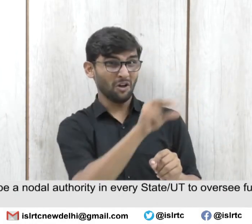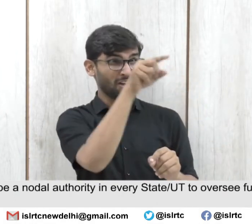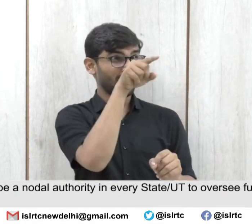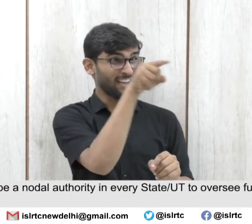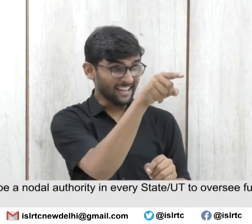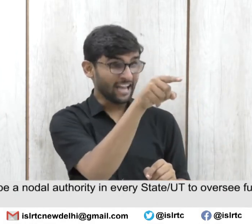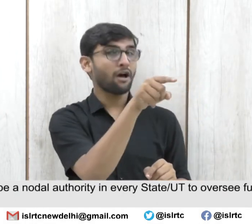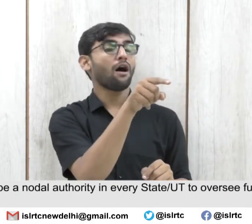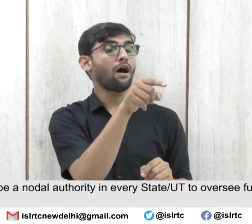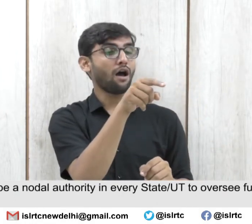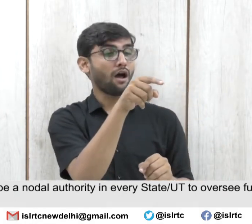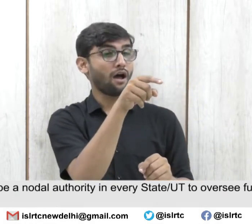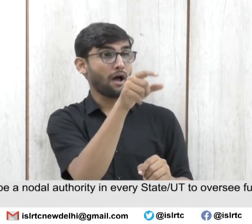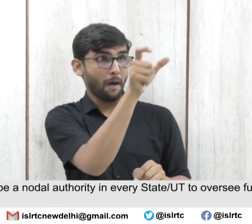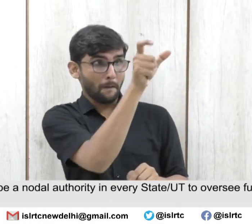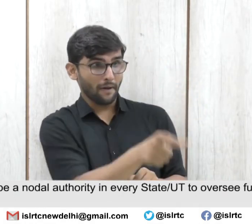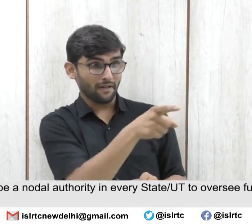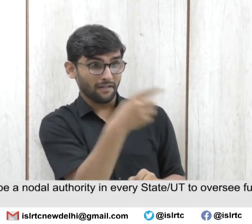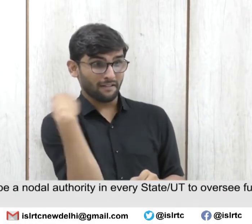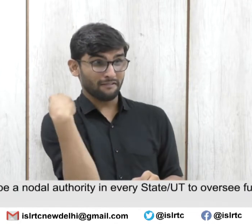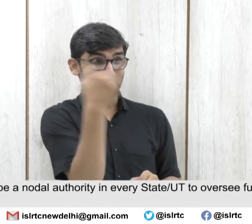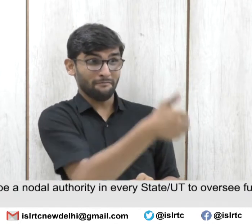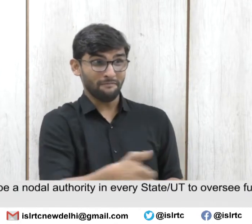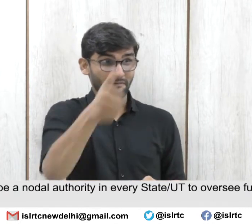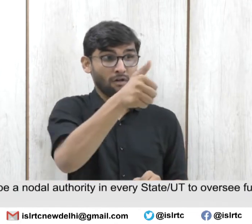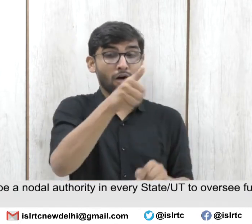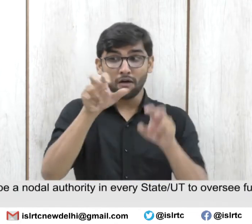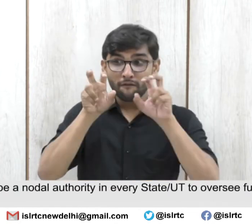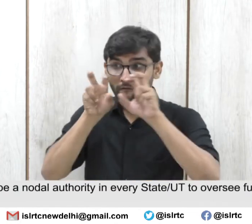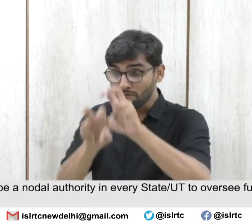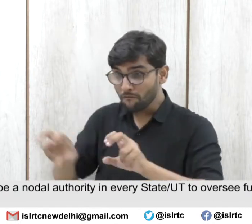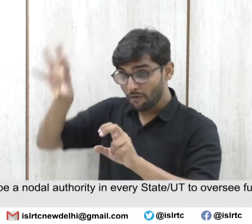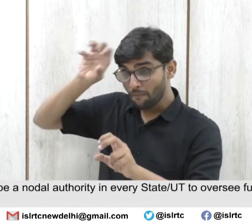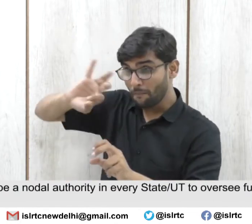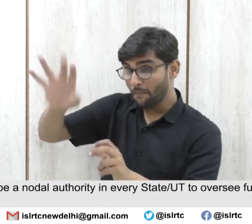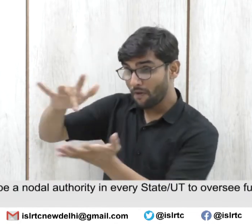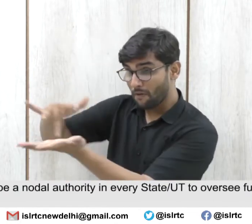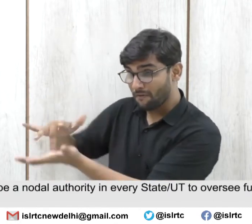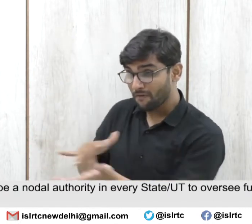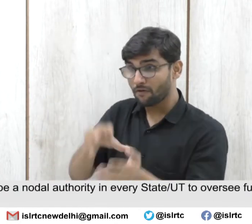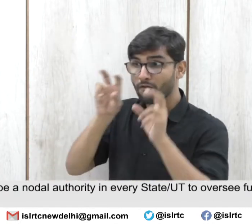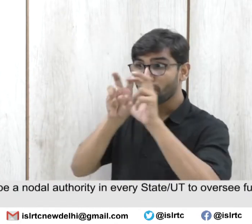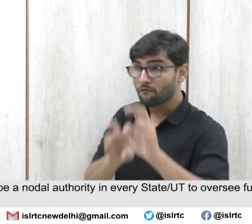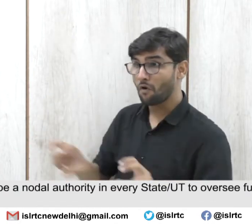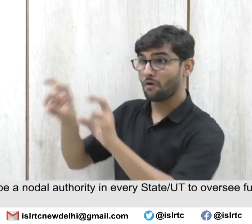to oversee functioning of EICs.